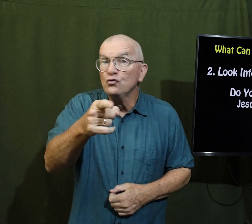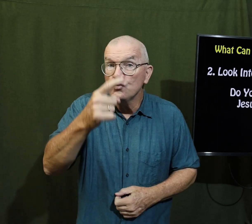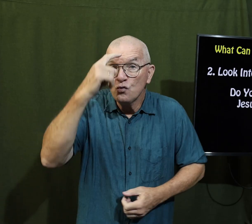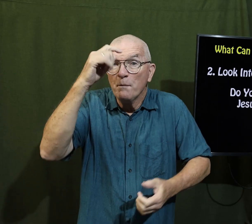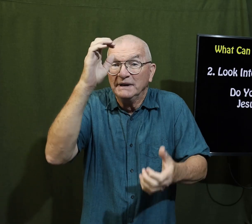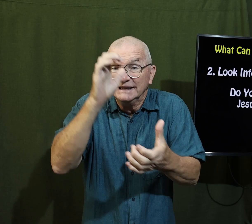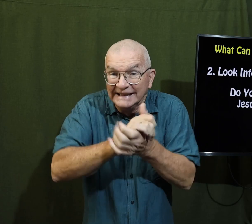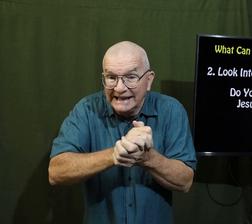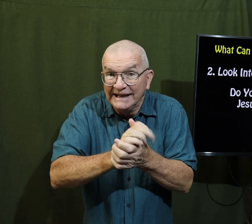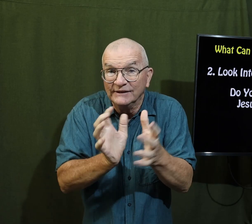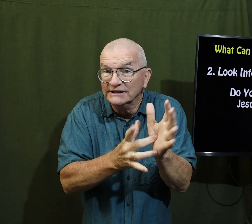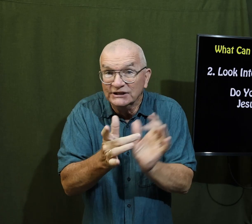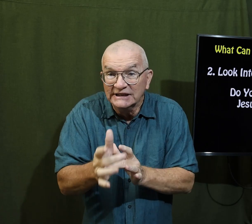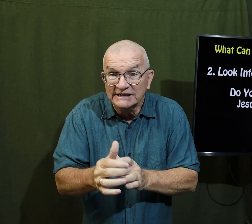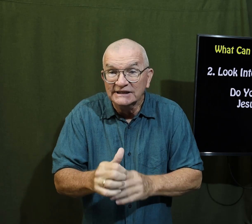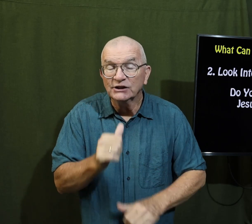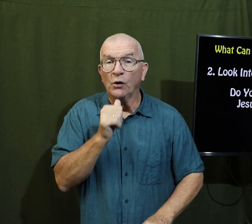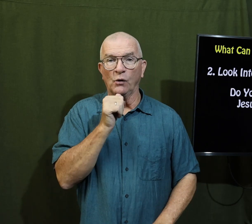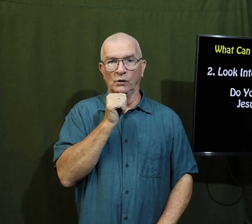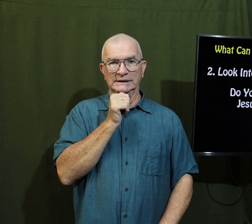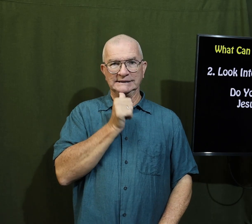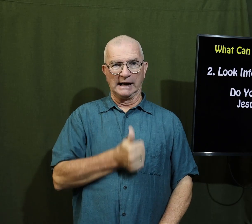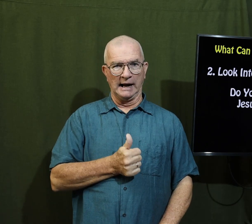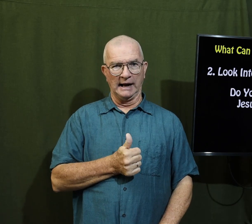so do you believe in Jesus or not